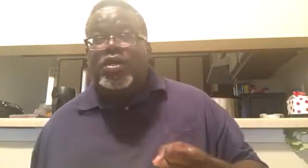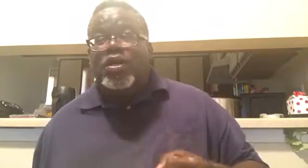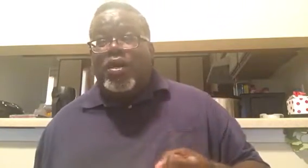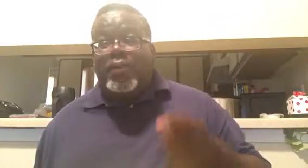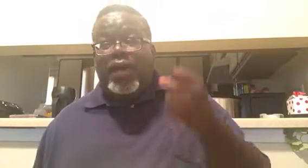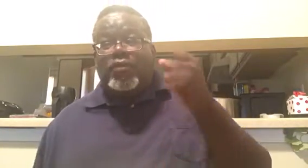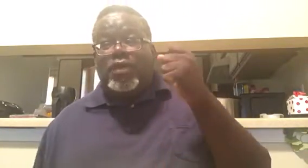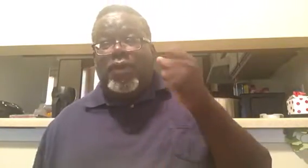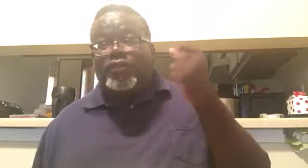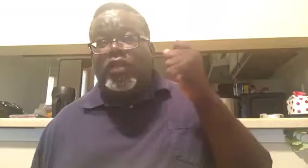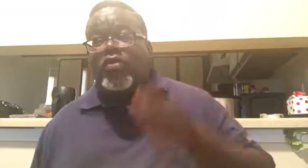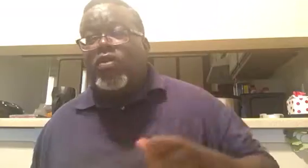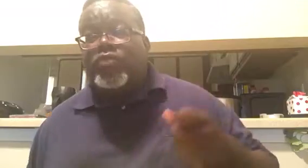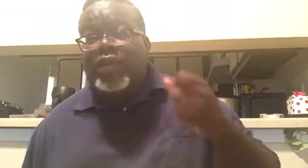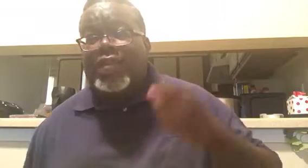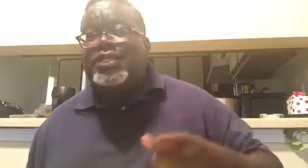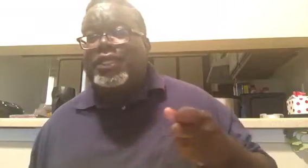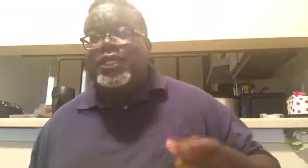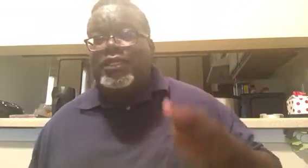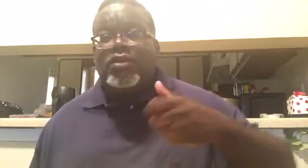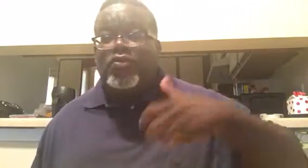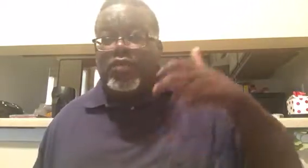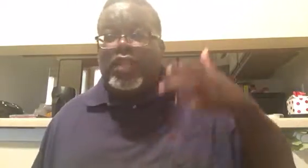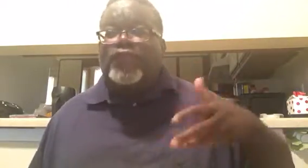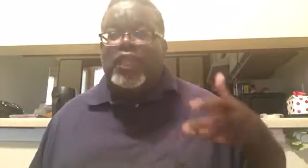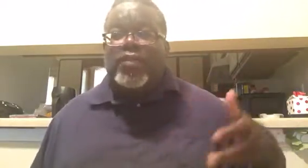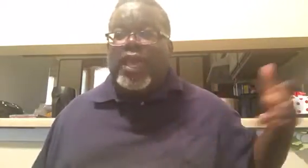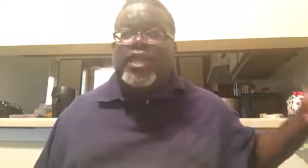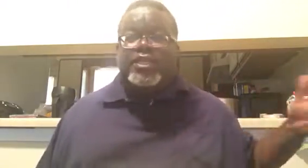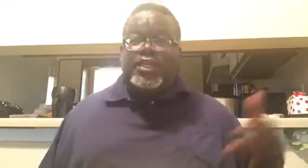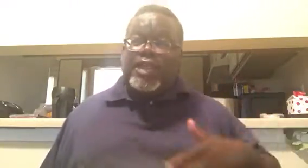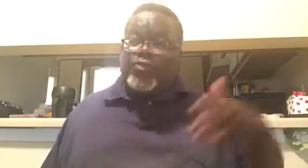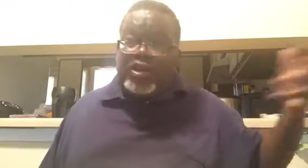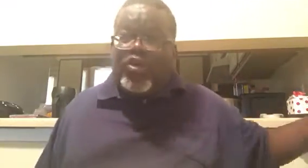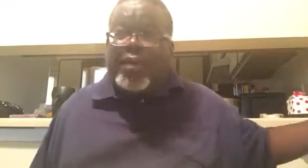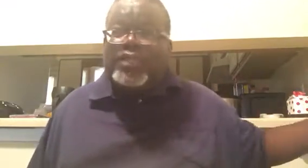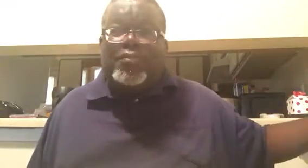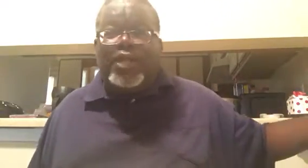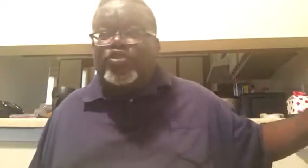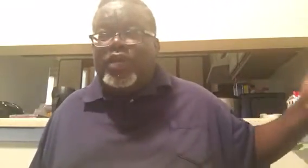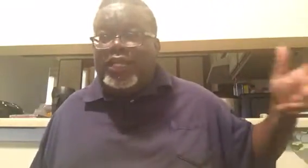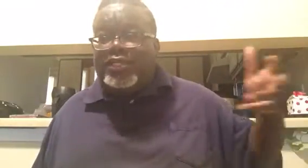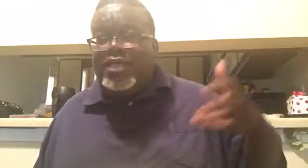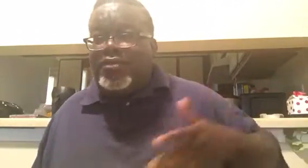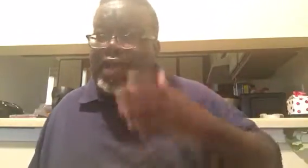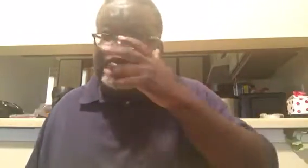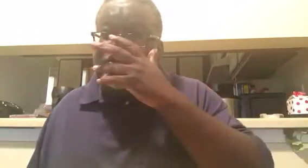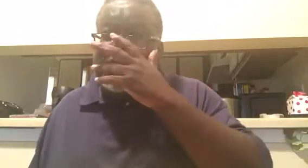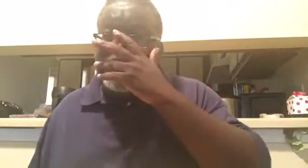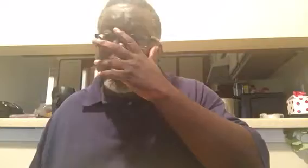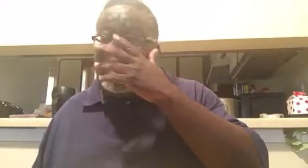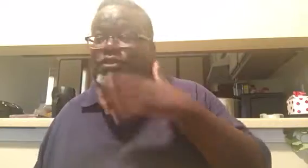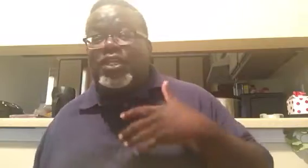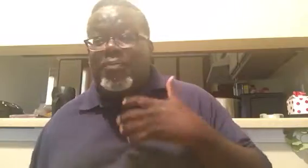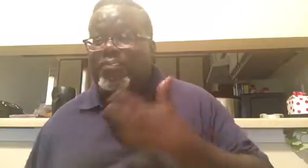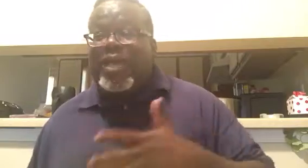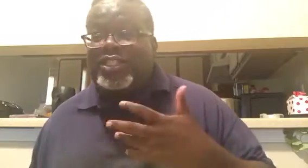about, about the Lord releasing, you know, lifting up aging. Cause I want to go back to my twenties. When I was 21, I was in the best